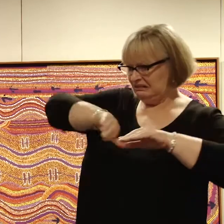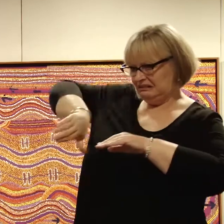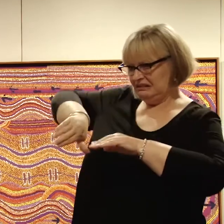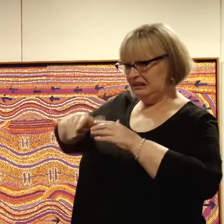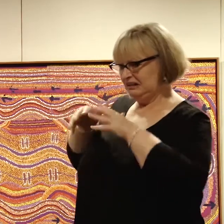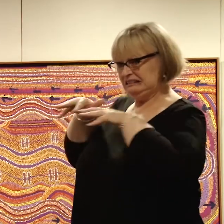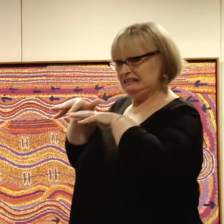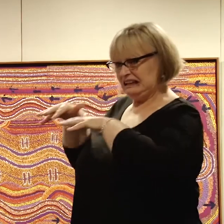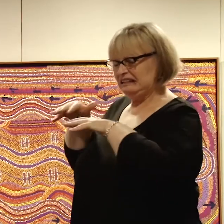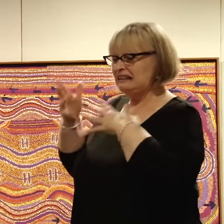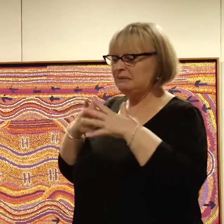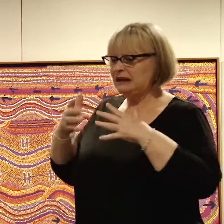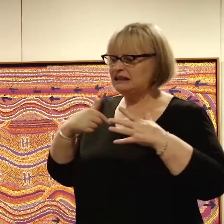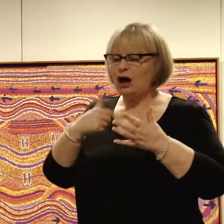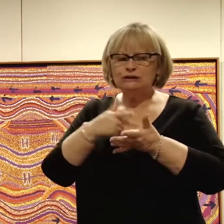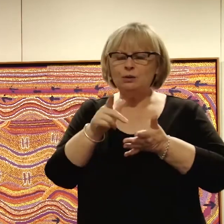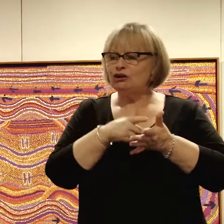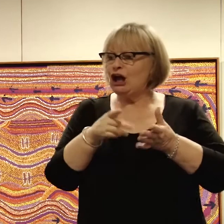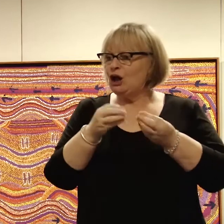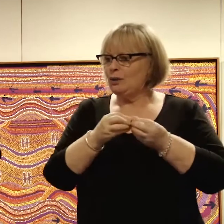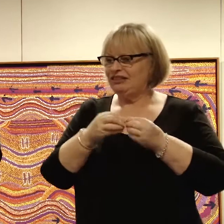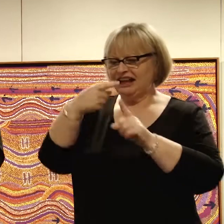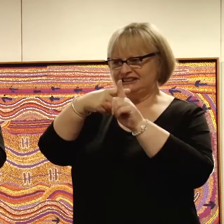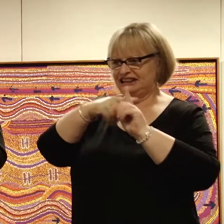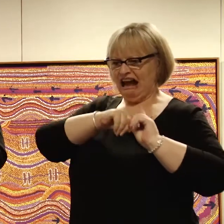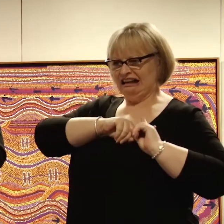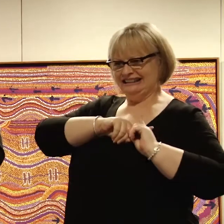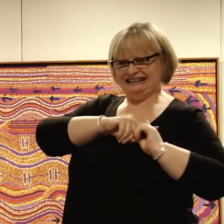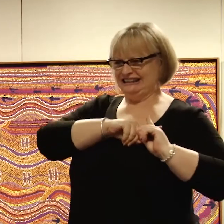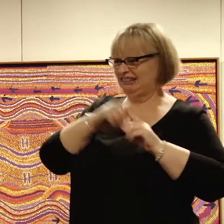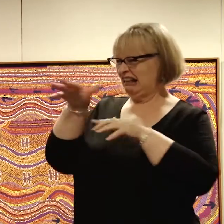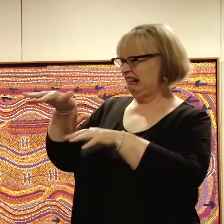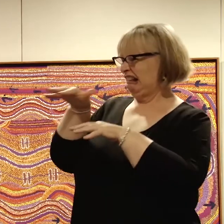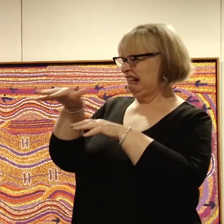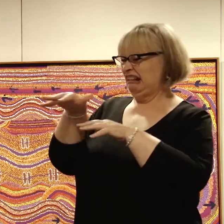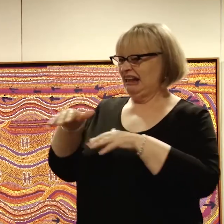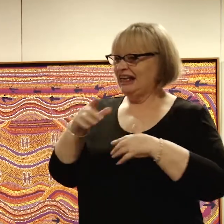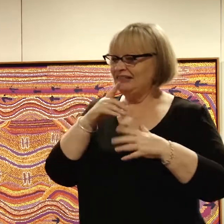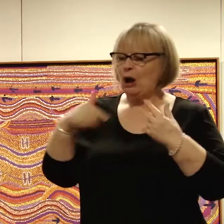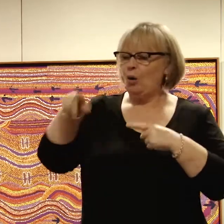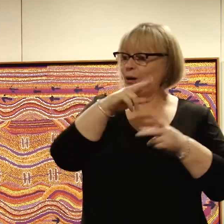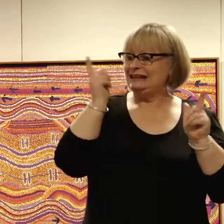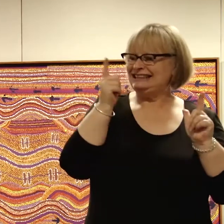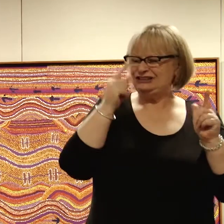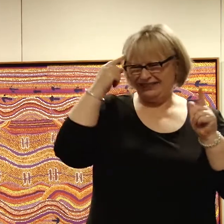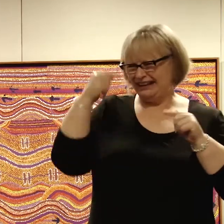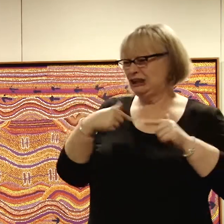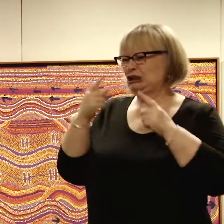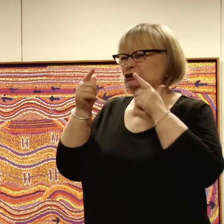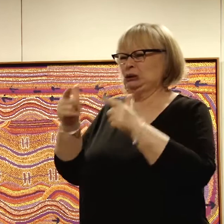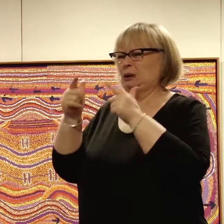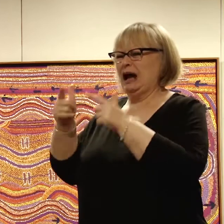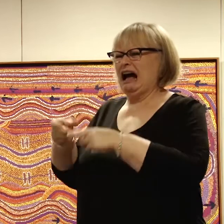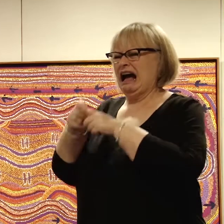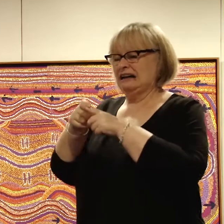community meant that I was walking around with a target on my chest for bullies. And being put in the too hard basket by the teachers meant that my